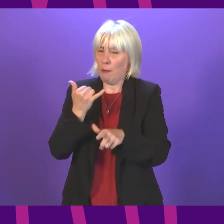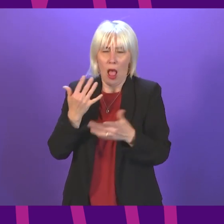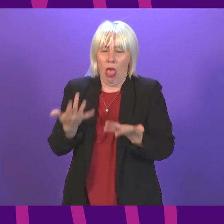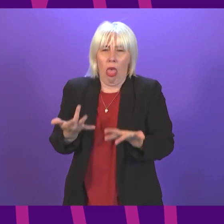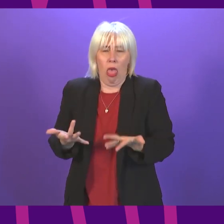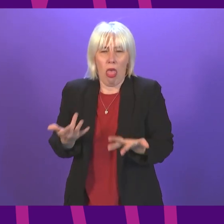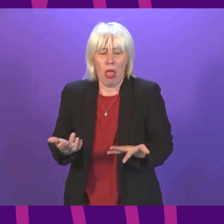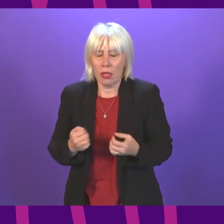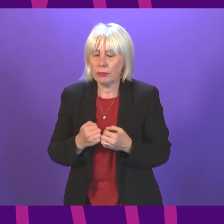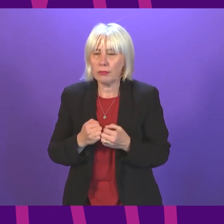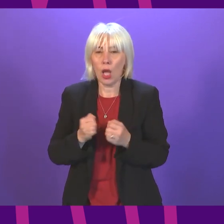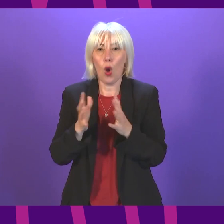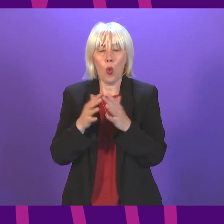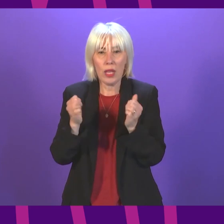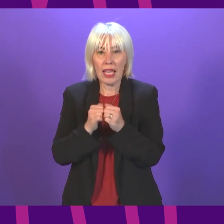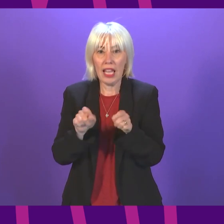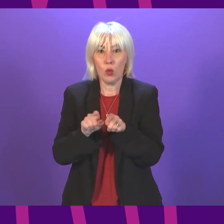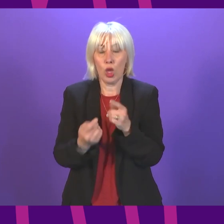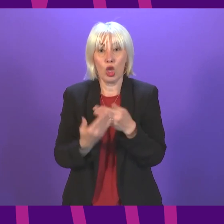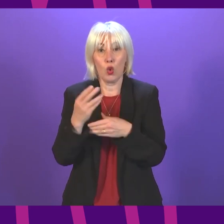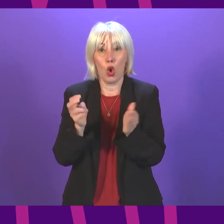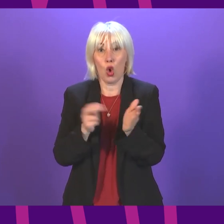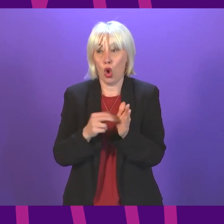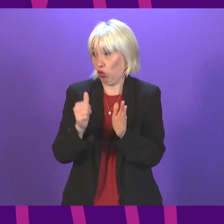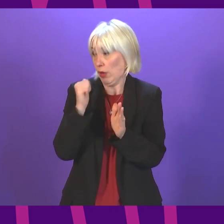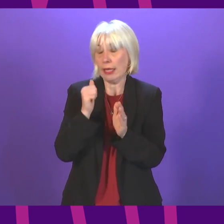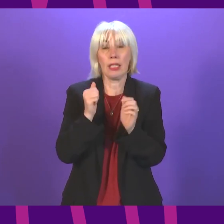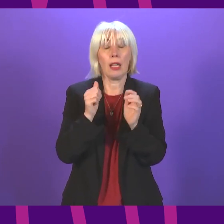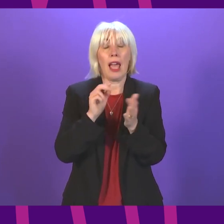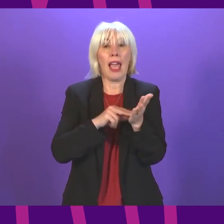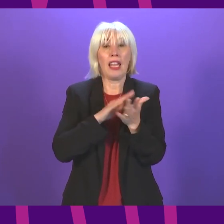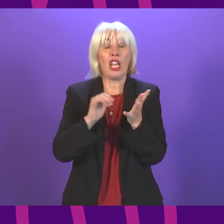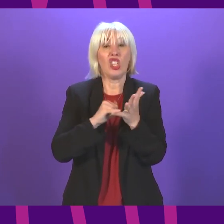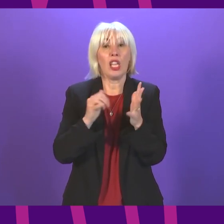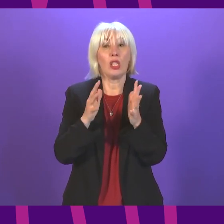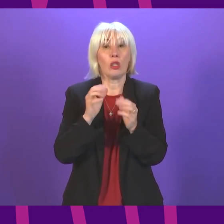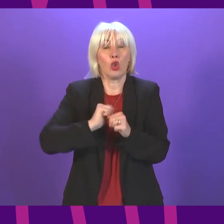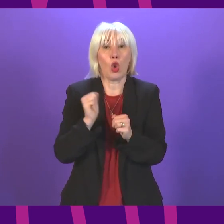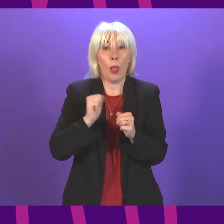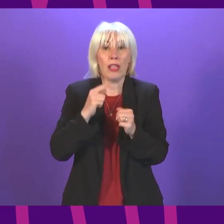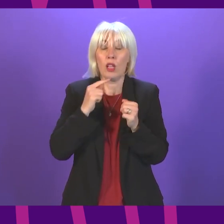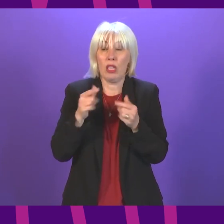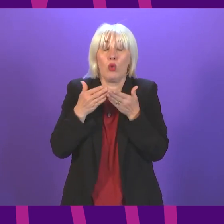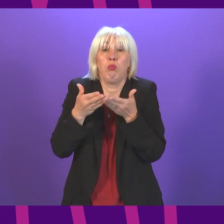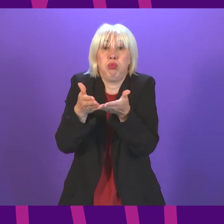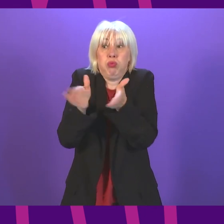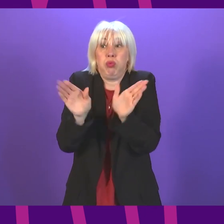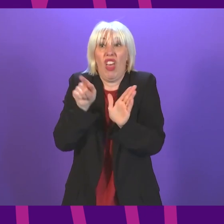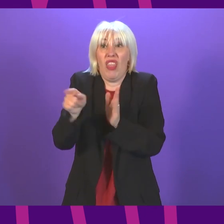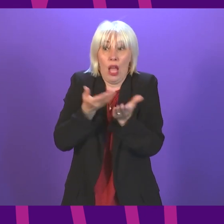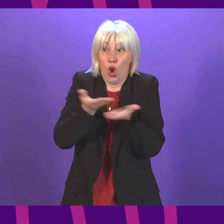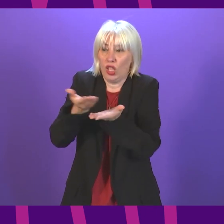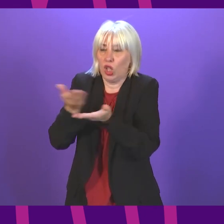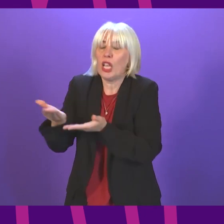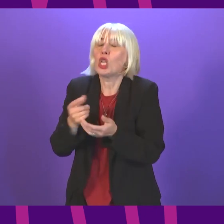And with reports at the weekend of a new contract signed by NHS Scotland to expand these types of consultations, many patients